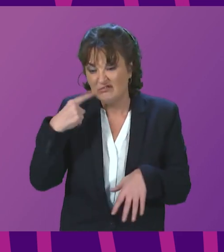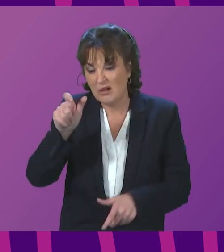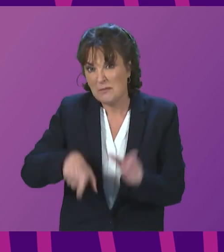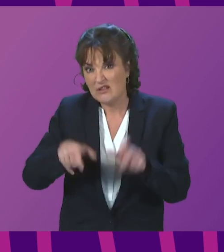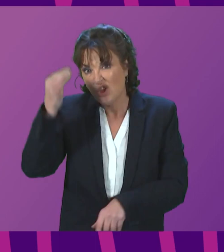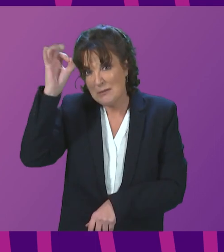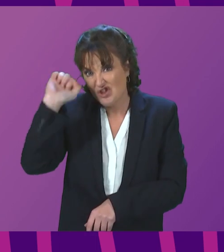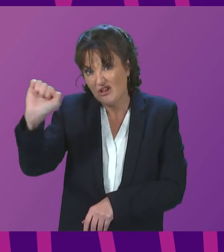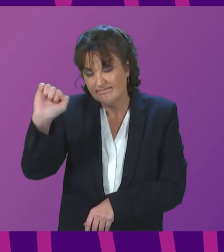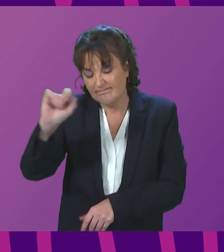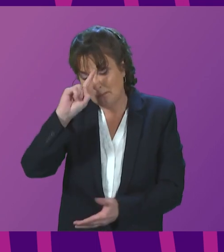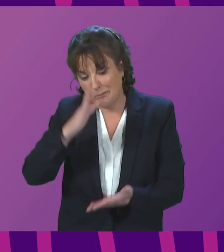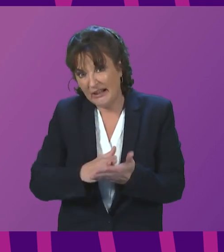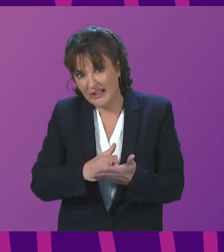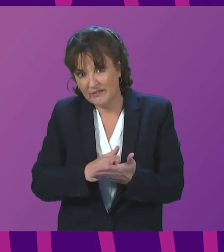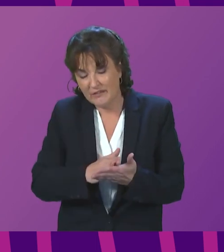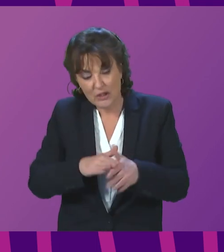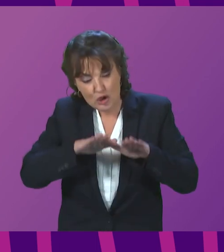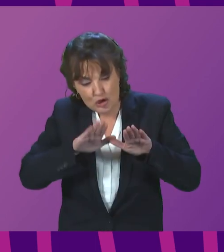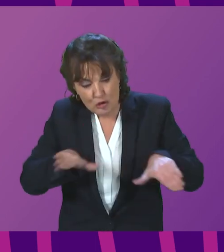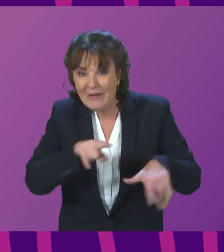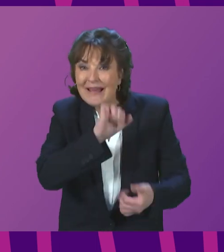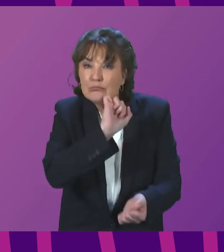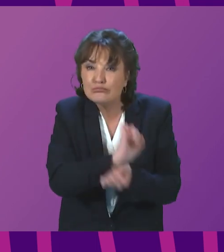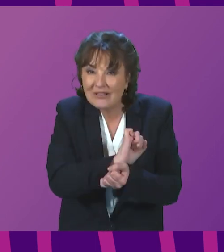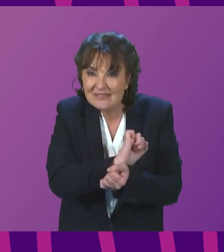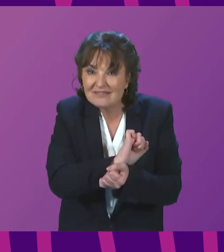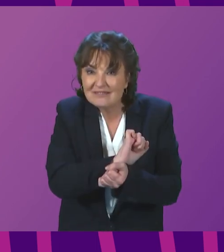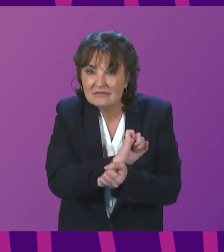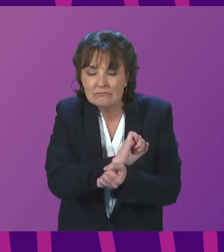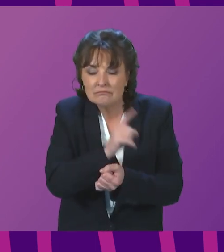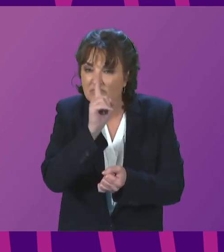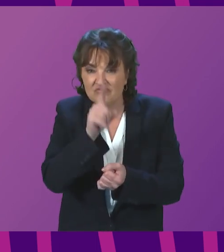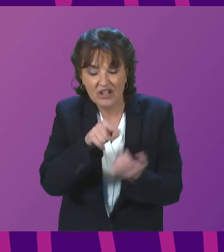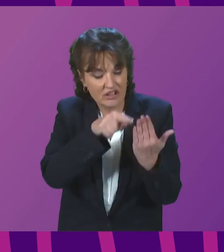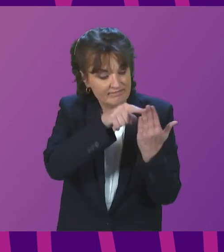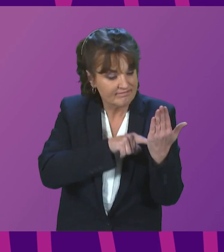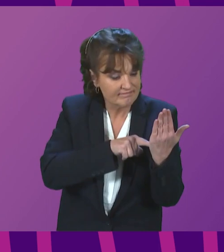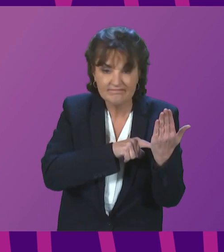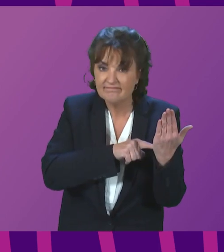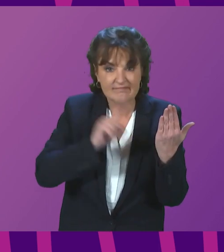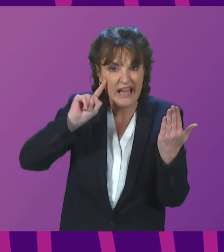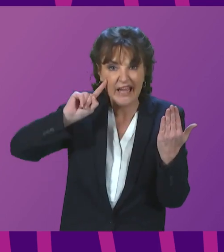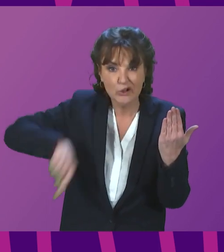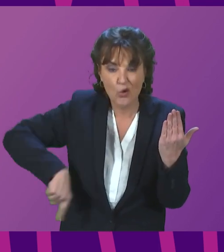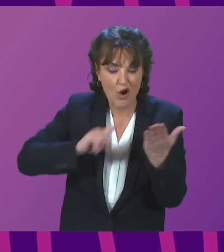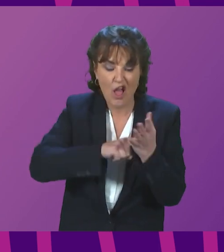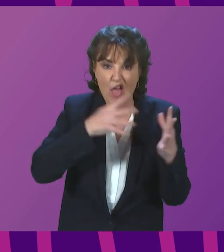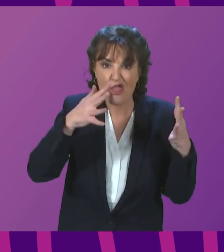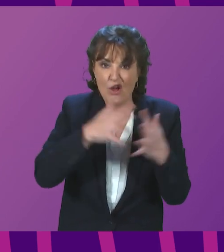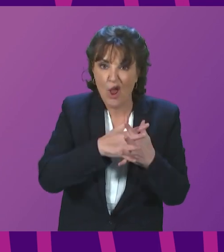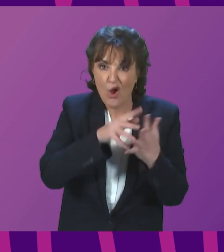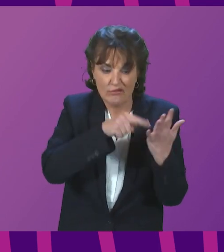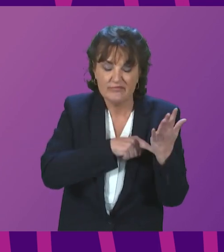believes that the conditions for children in prison were in breach of the UNCRC and the prohibition on